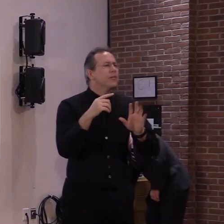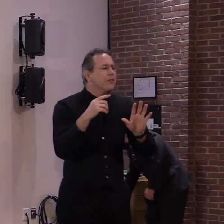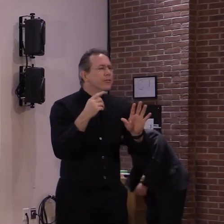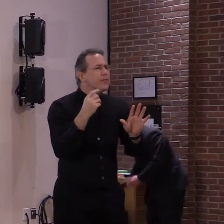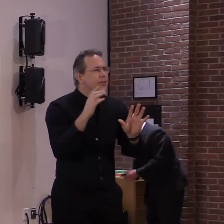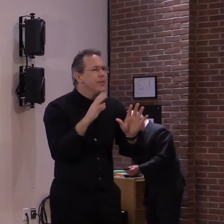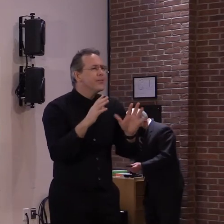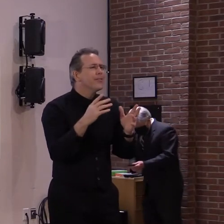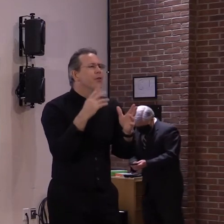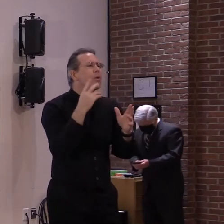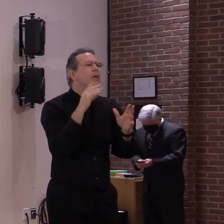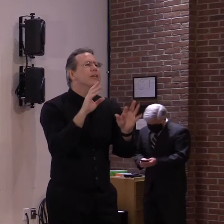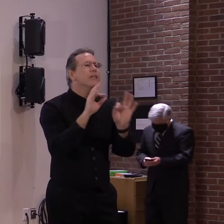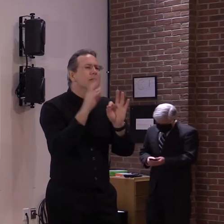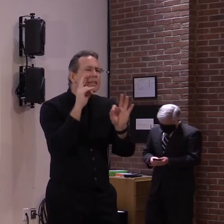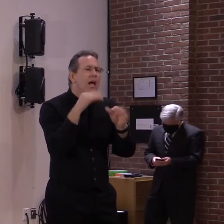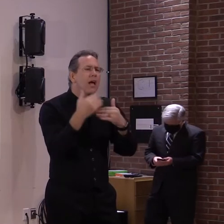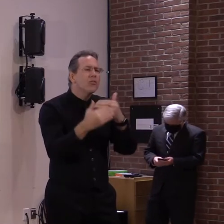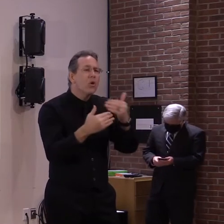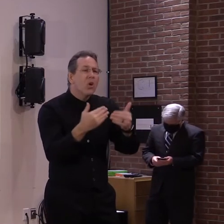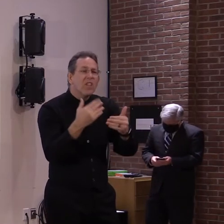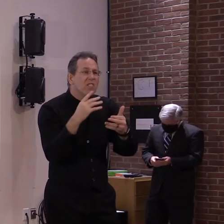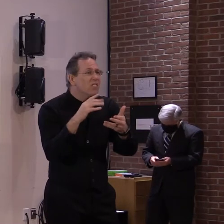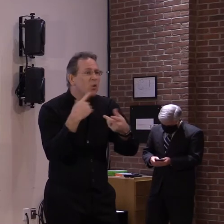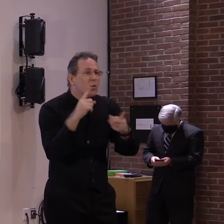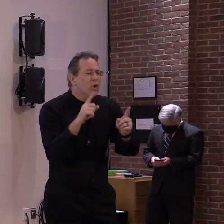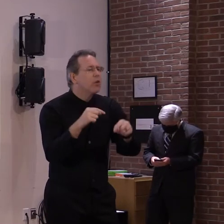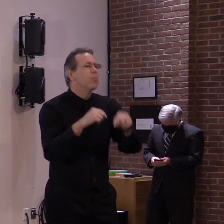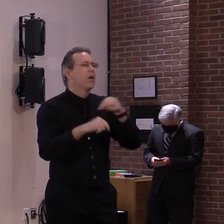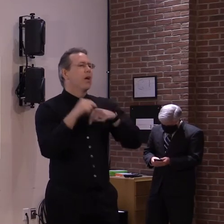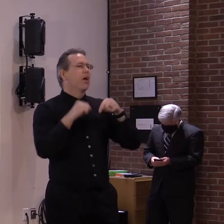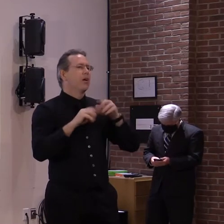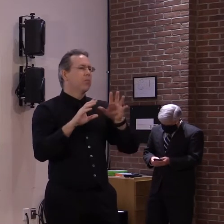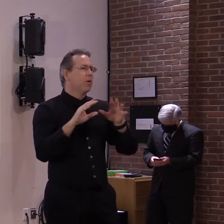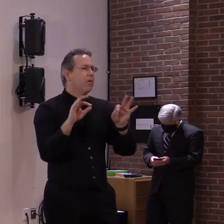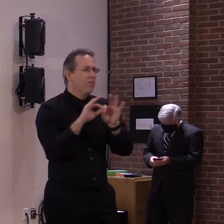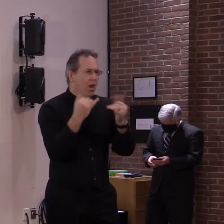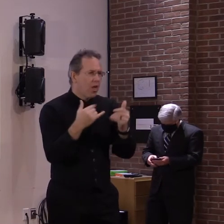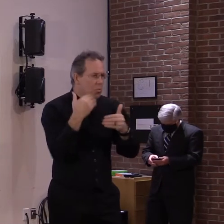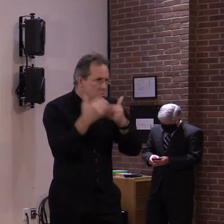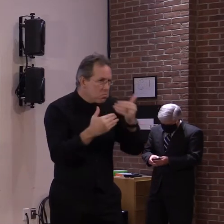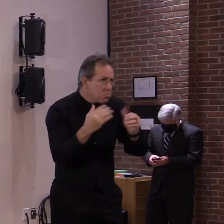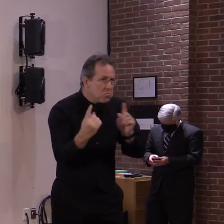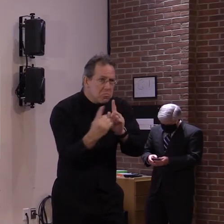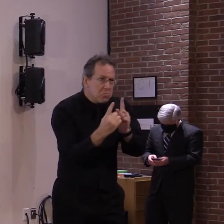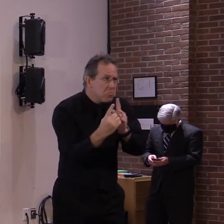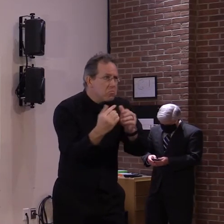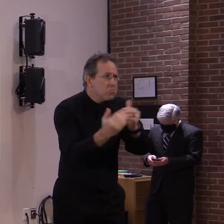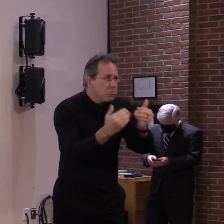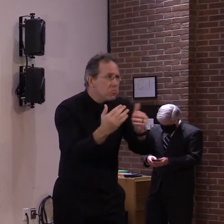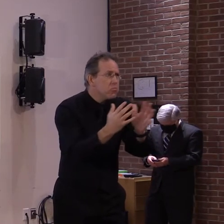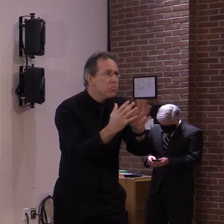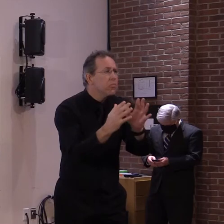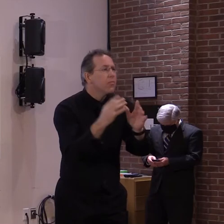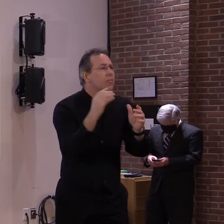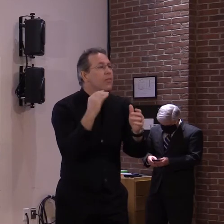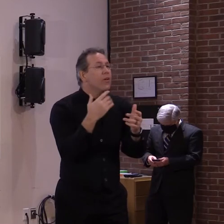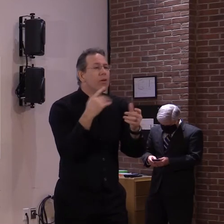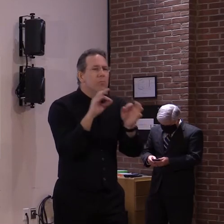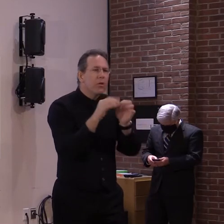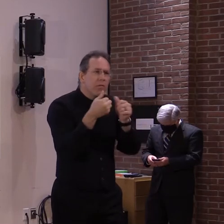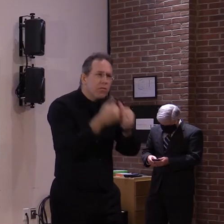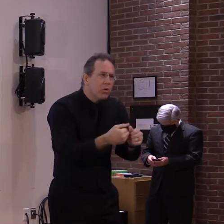would advance things any further. Using our kind of policy of making sure we at least go through one, if not two,